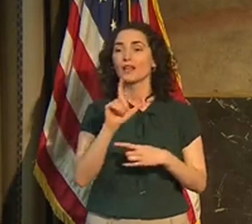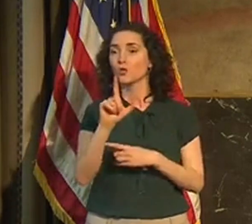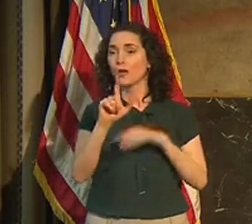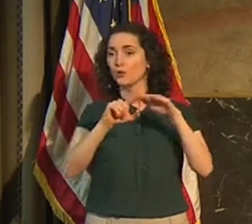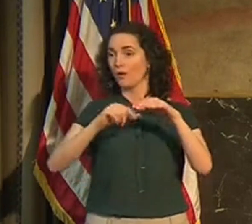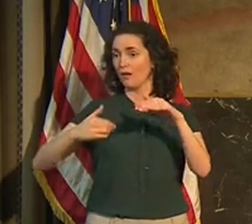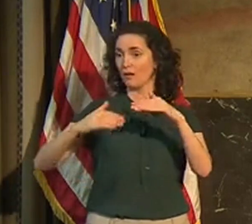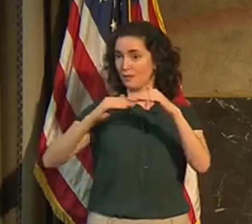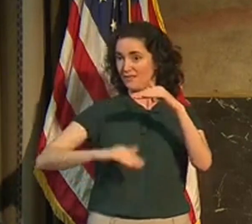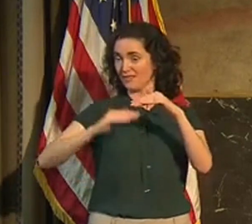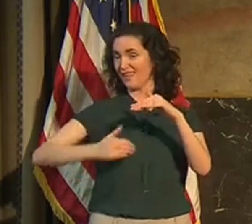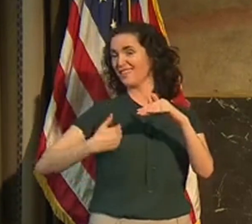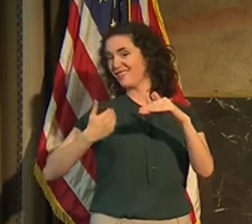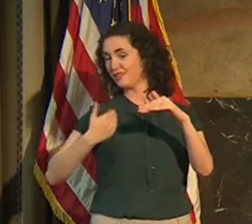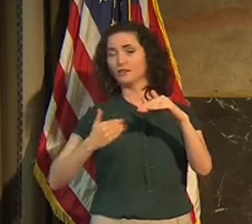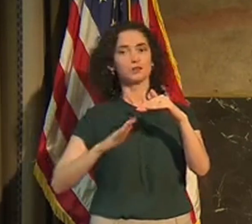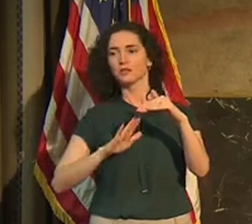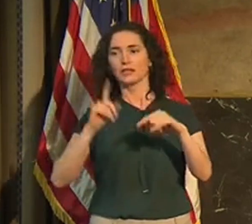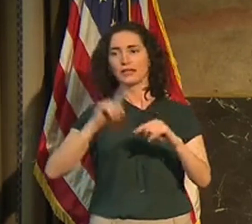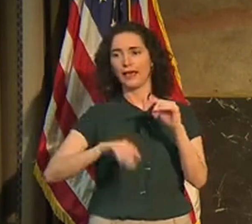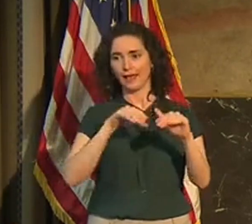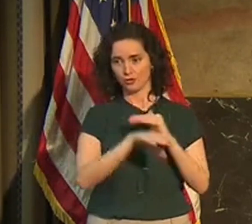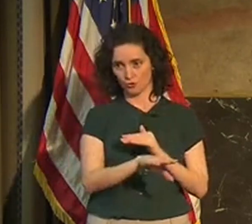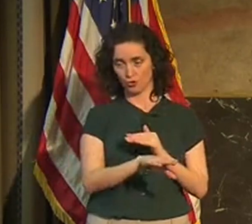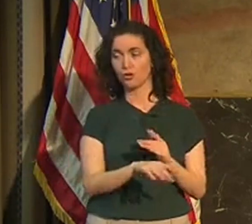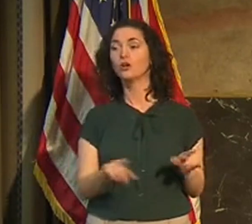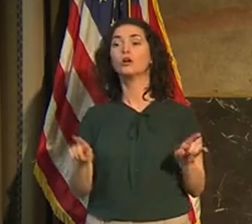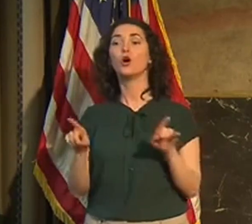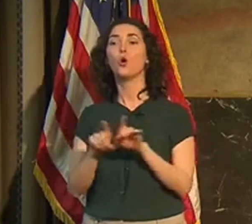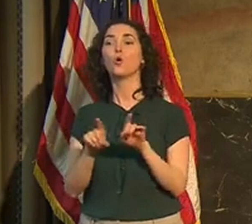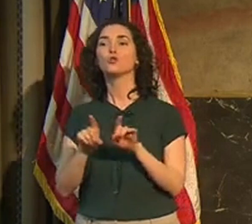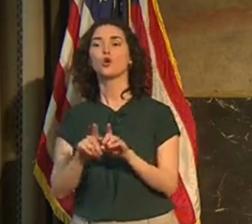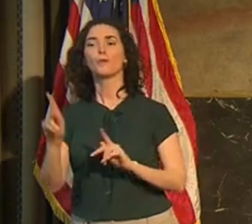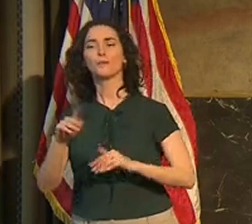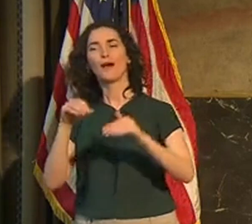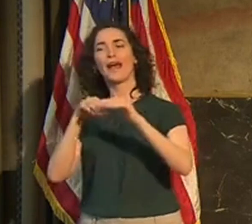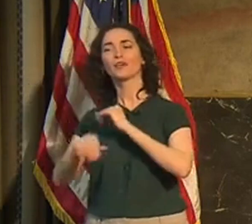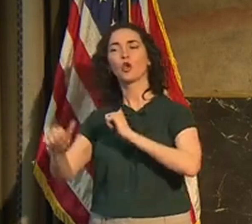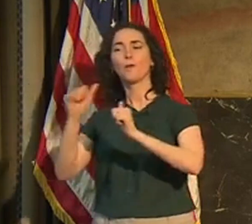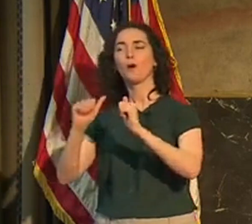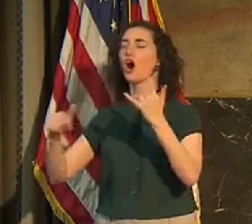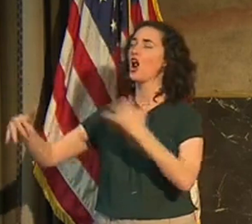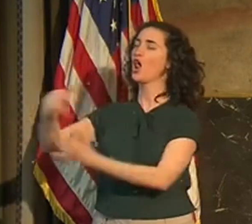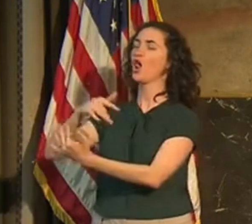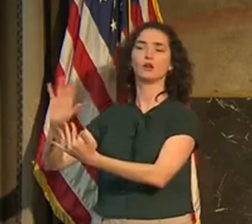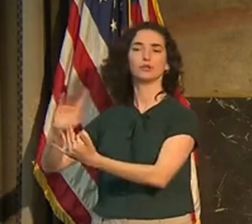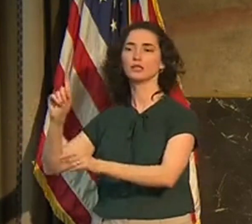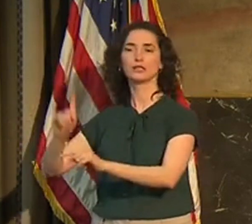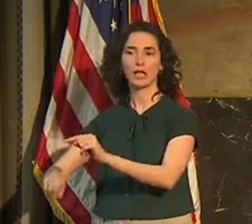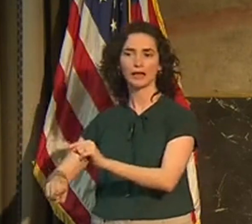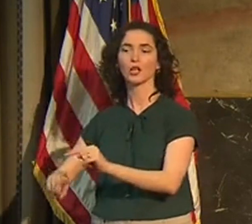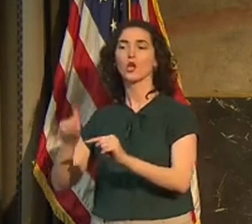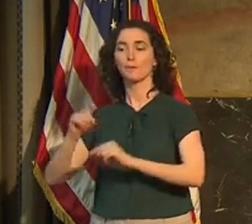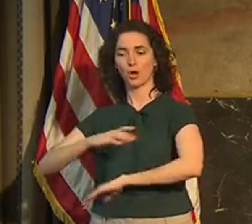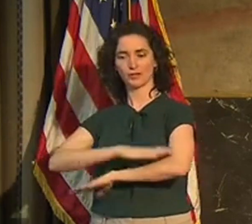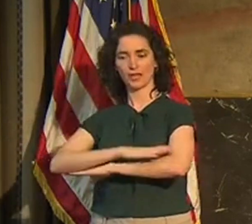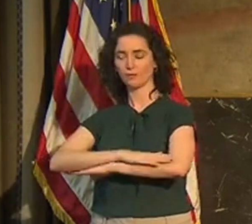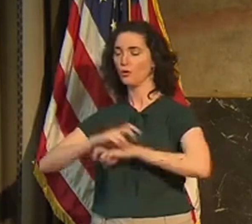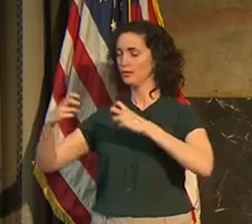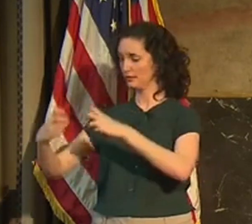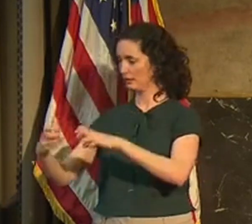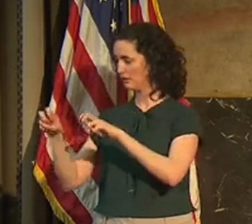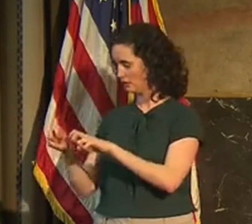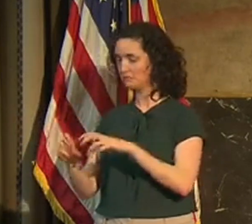times except when eating or drinking and they have to be seated at tables, uh, that are properly, uh, spaced out.